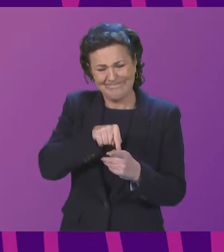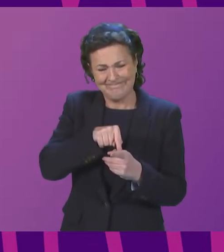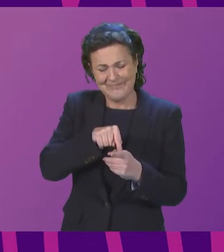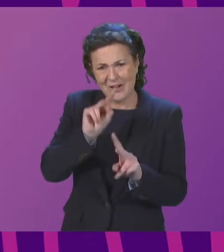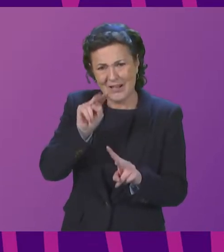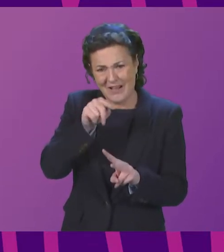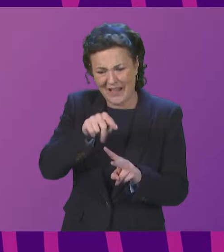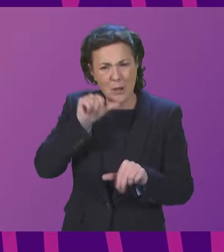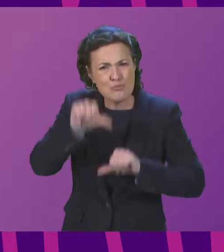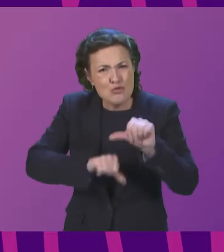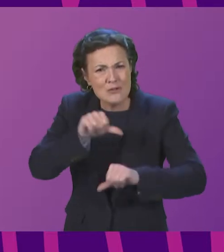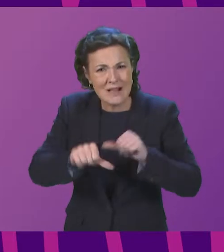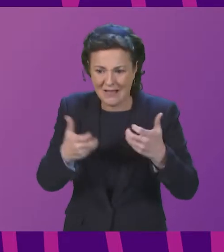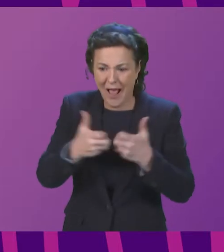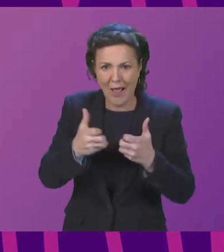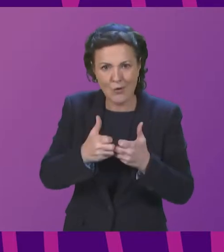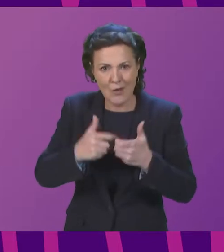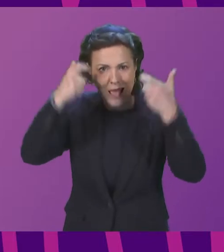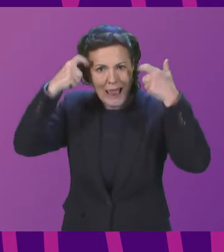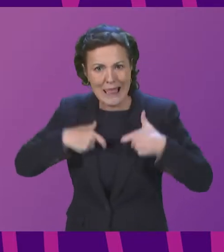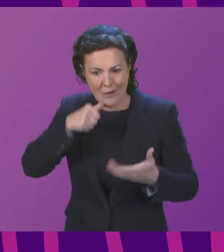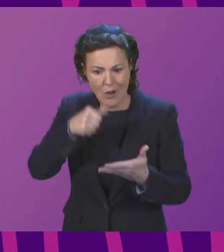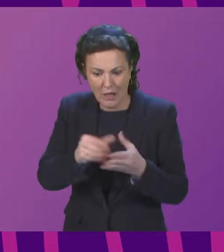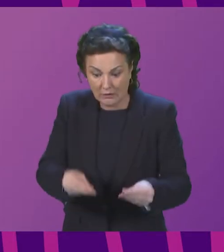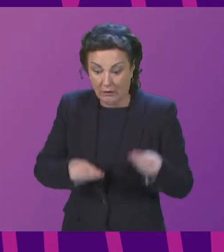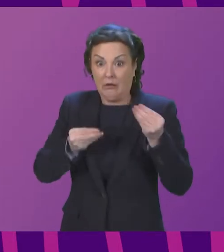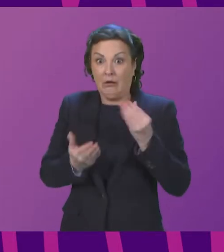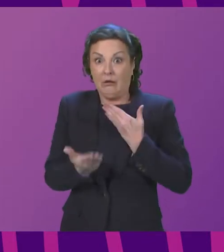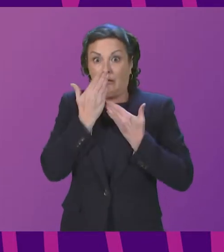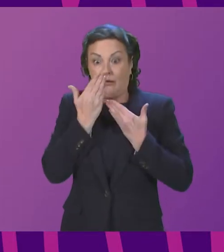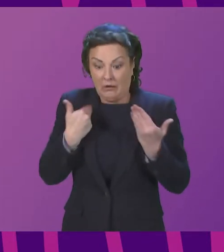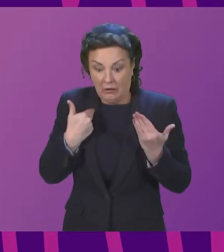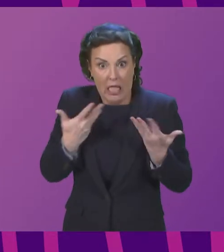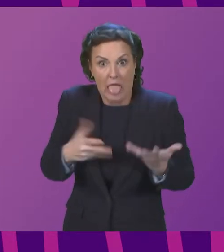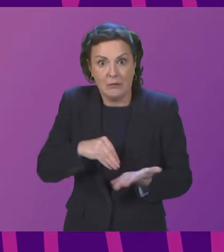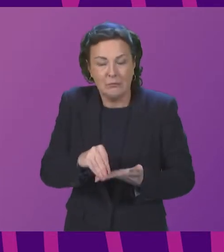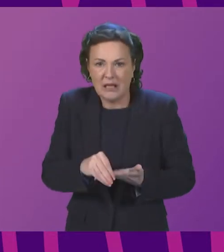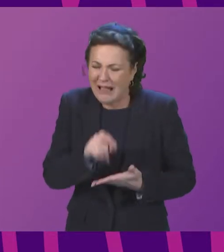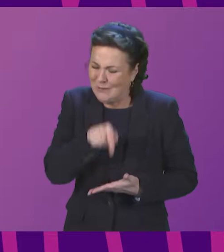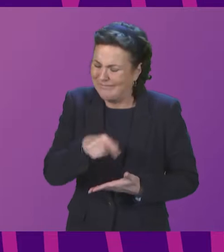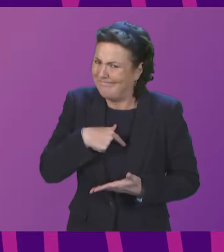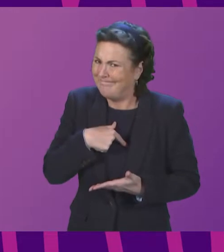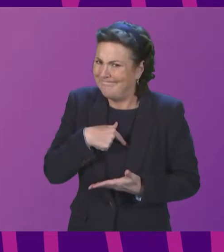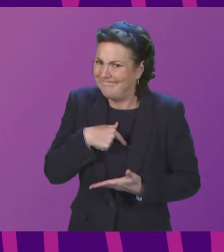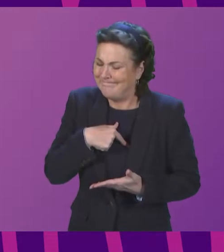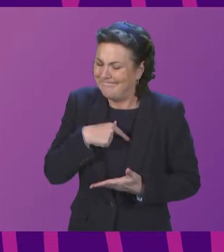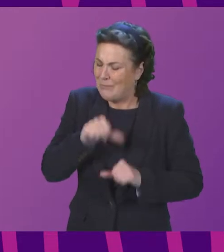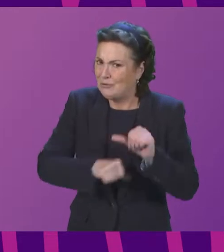raised, particularly the process by which summary warrants are issued, and the timescales that are associated with this, because I think that was quite a,